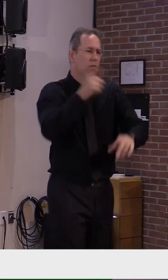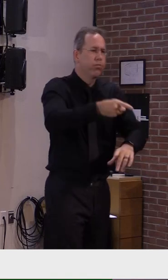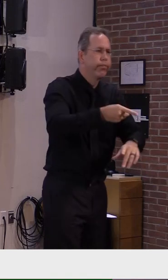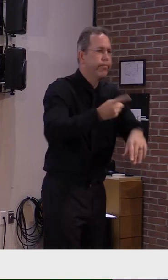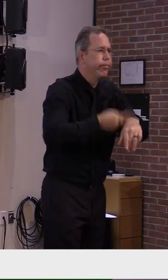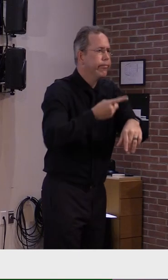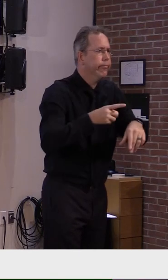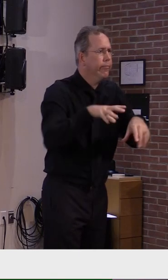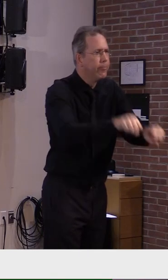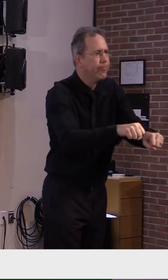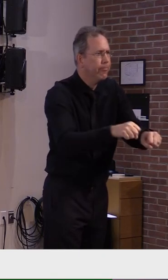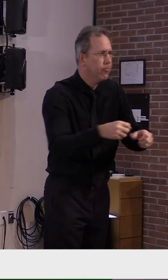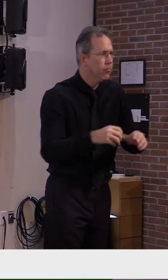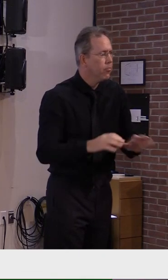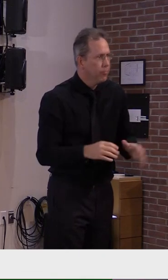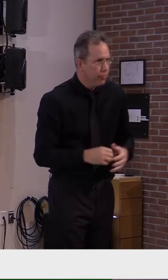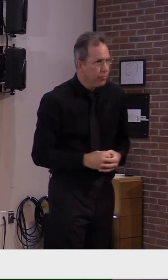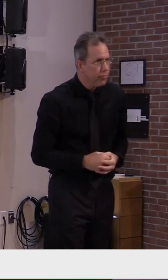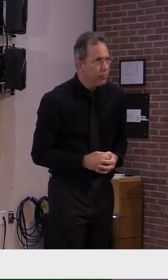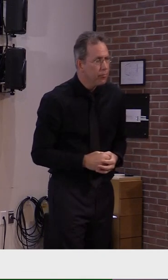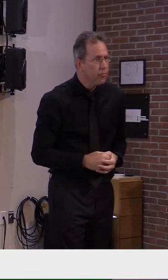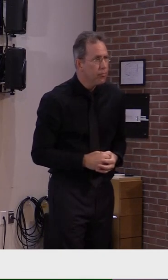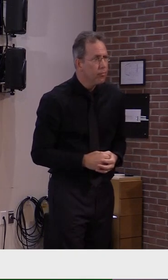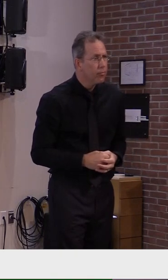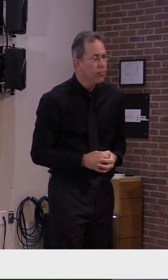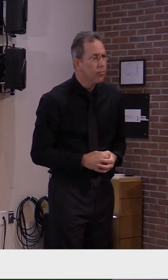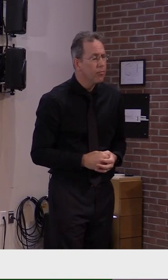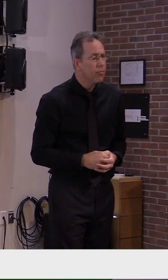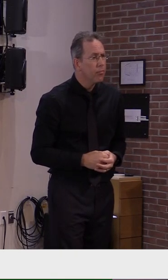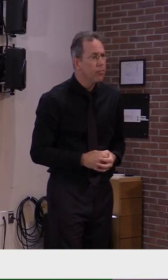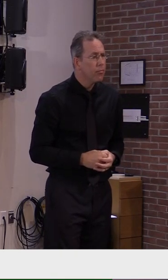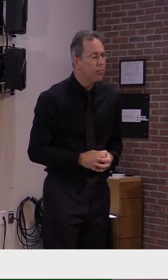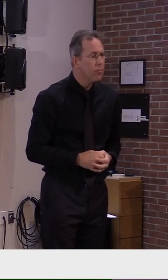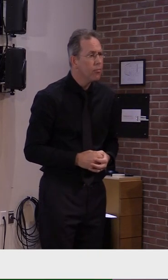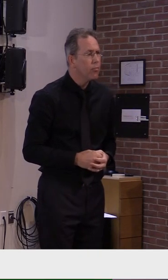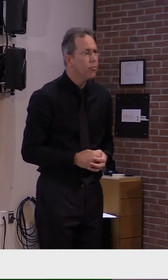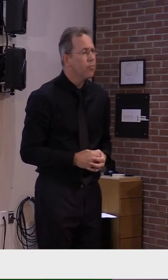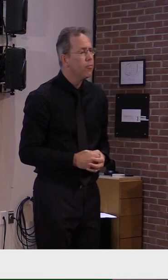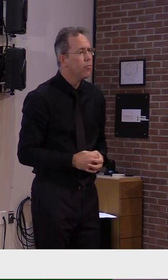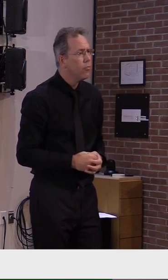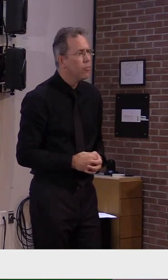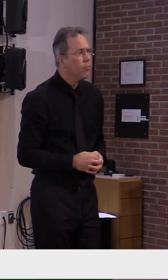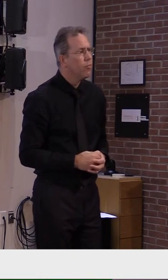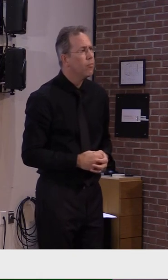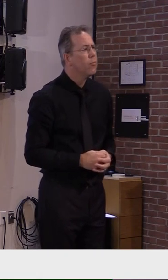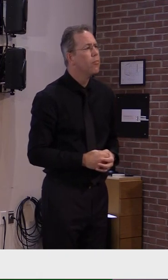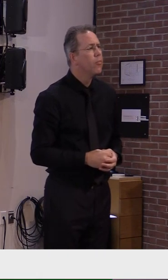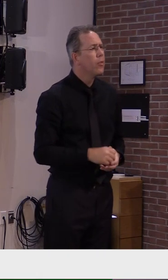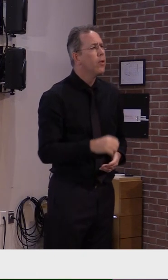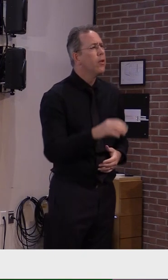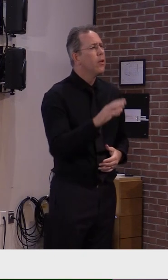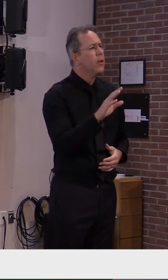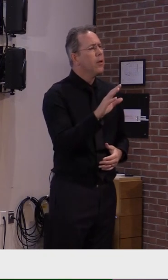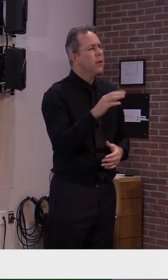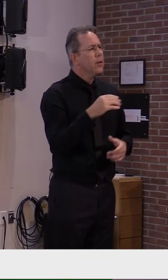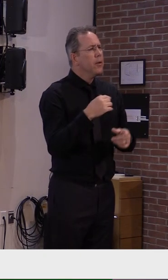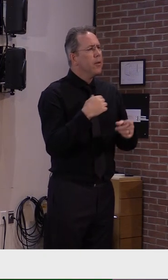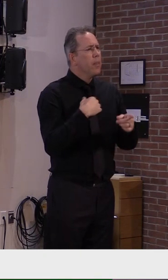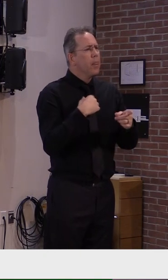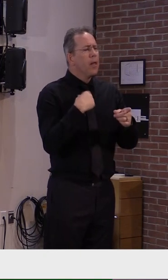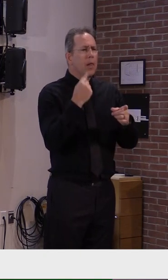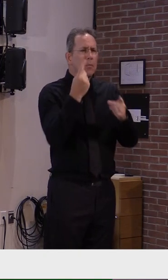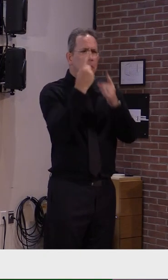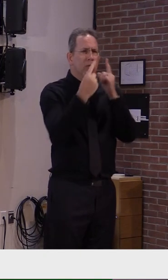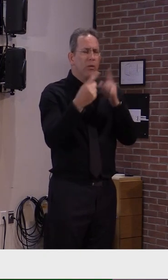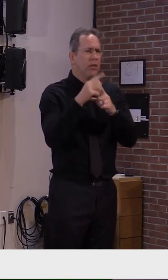I think I have a disagreement with CMS position because a county positivity